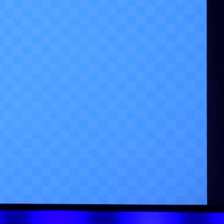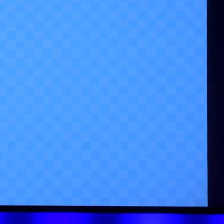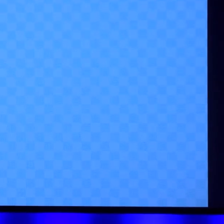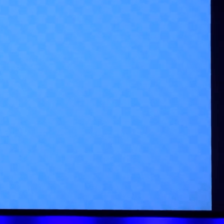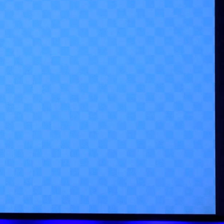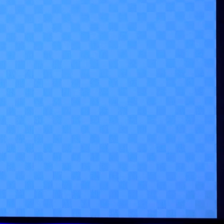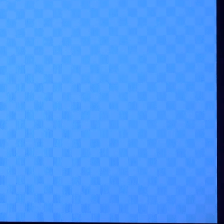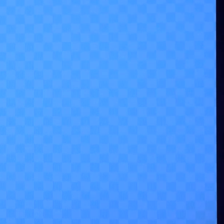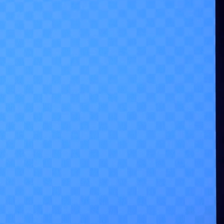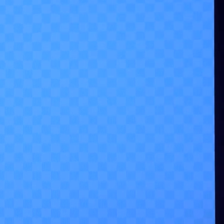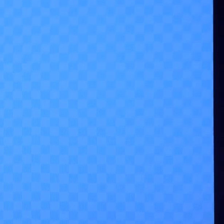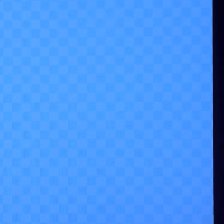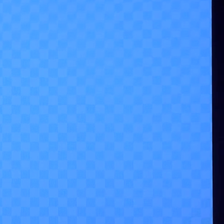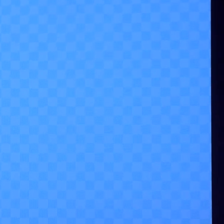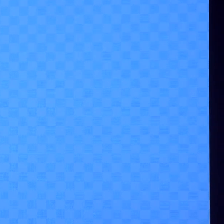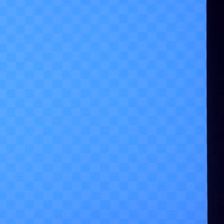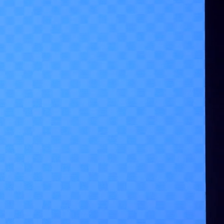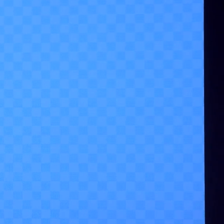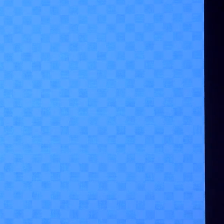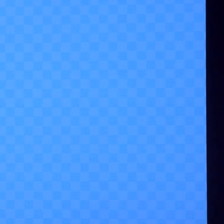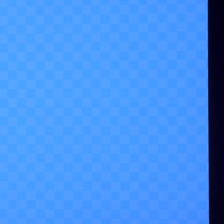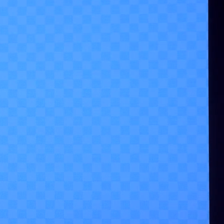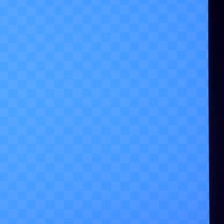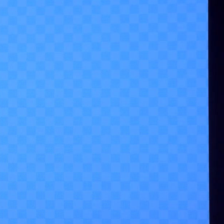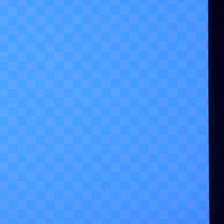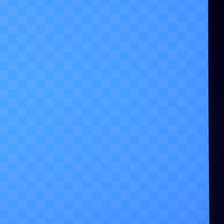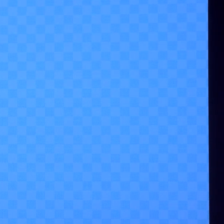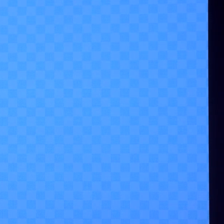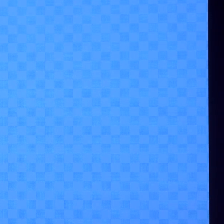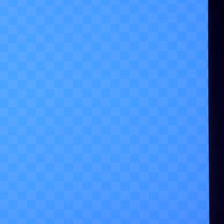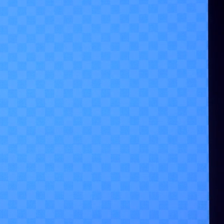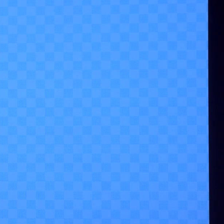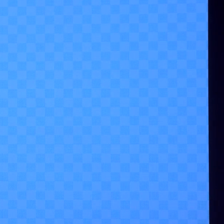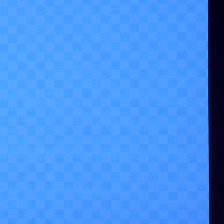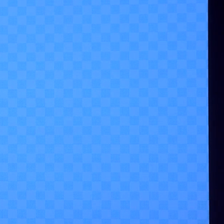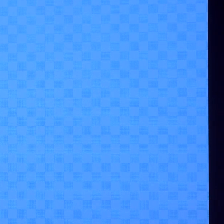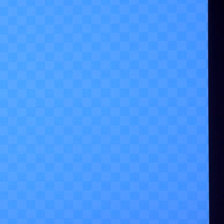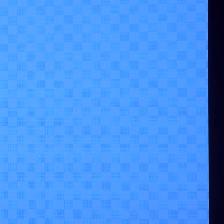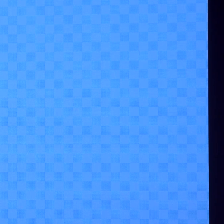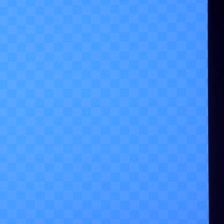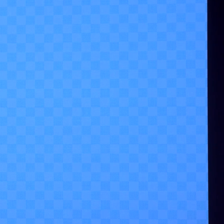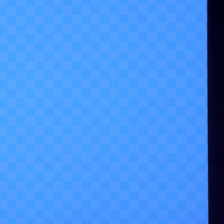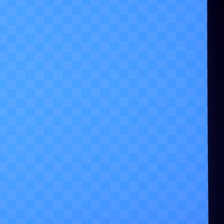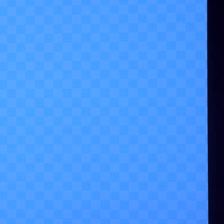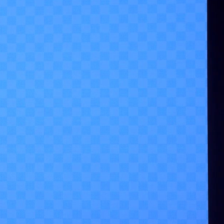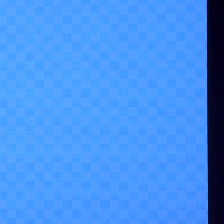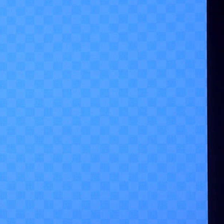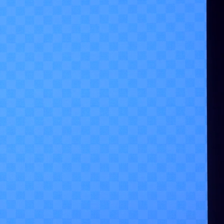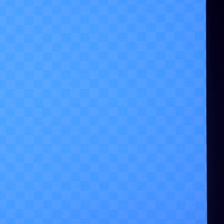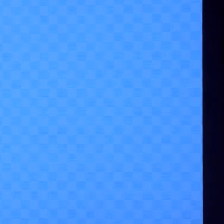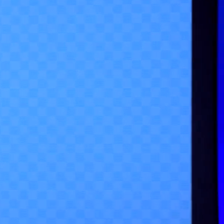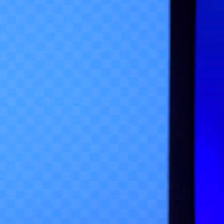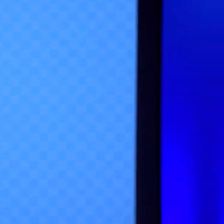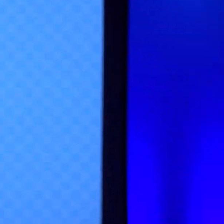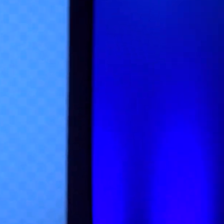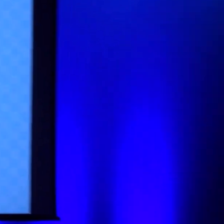children living in poverty once household costs are taken into account. Just as a side note I find this a very strange category given the